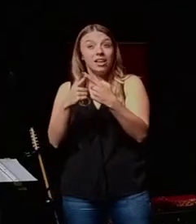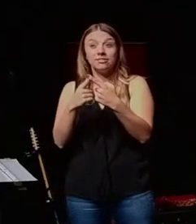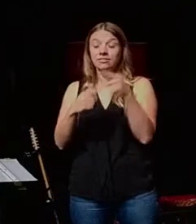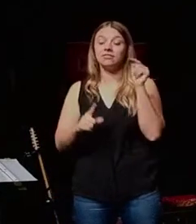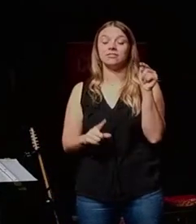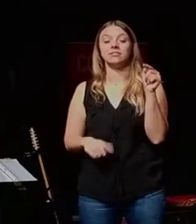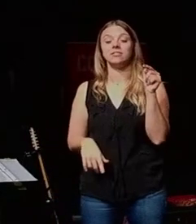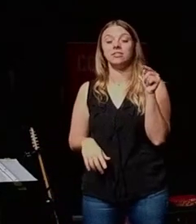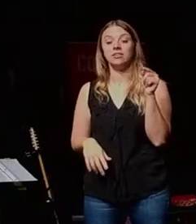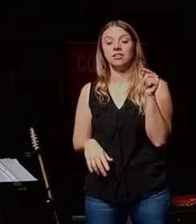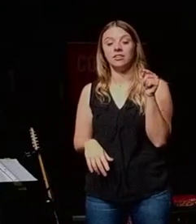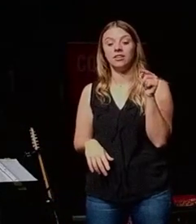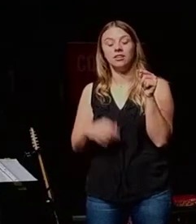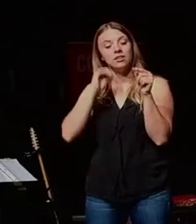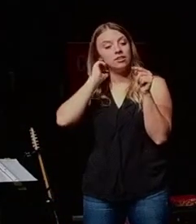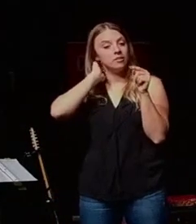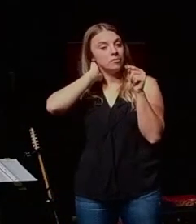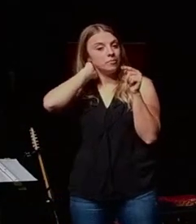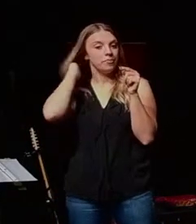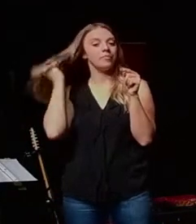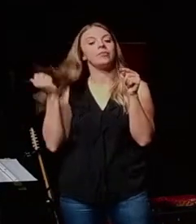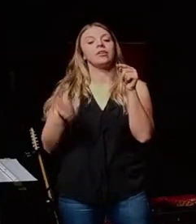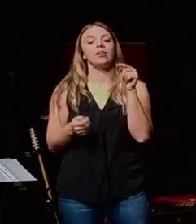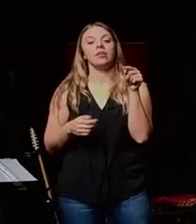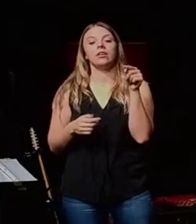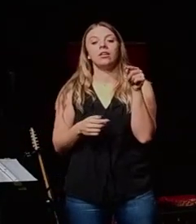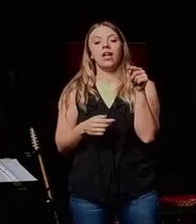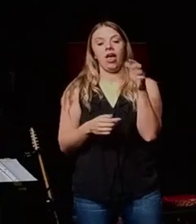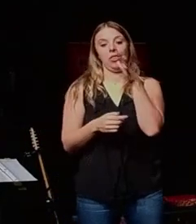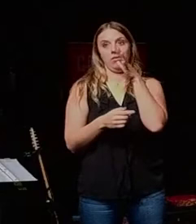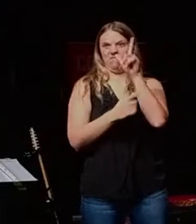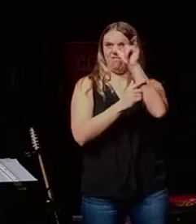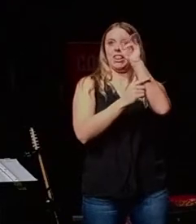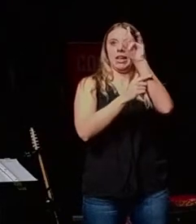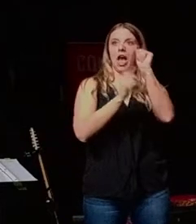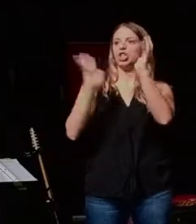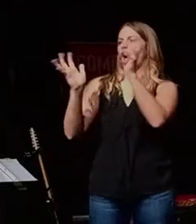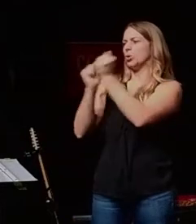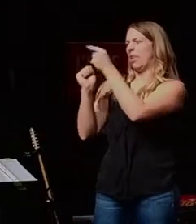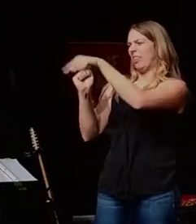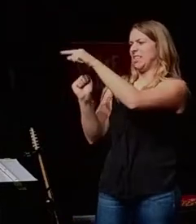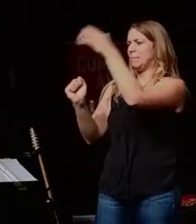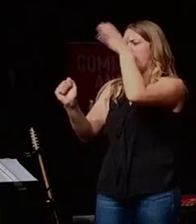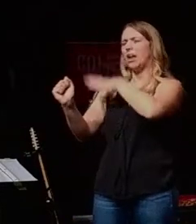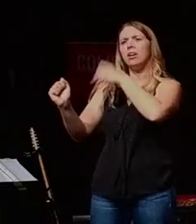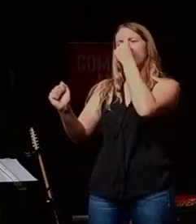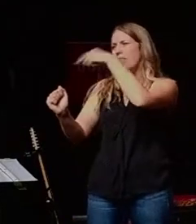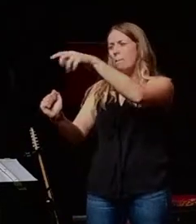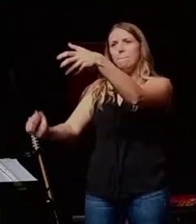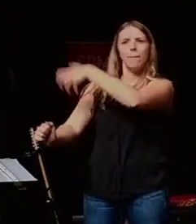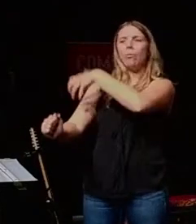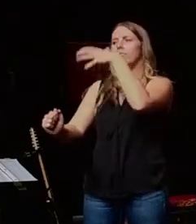talks to these powerful men. I mean, these are men that would go into a city